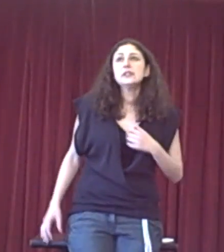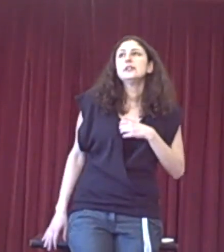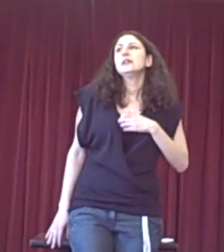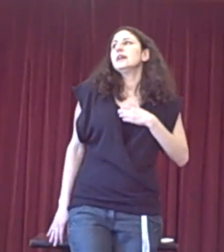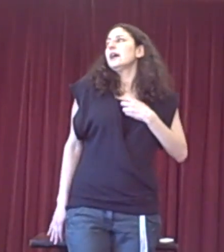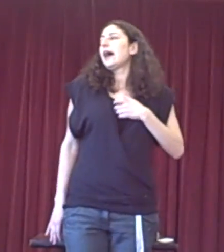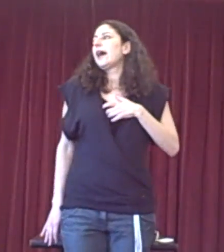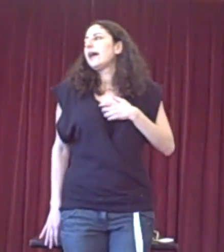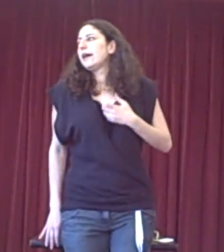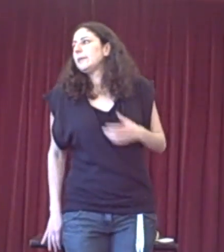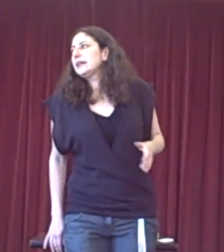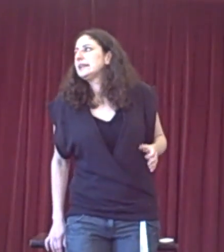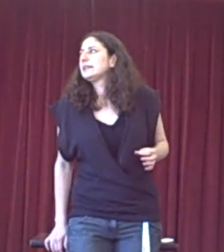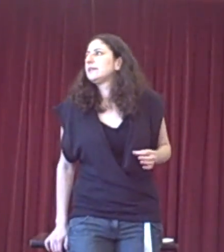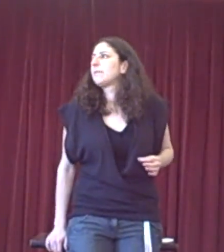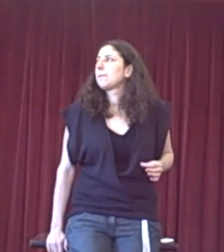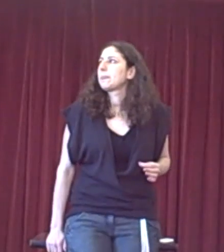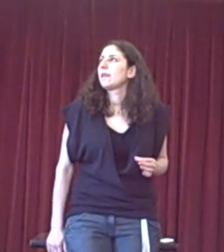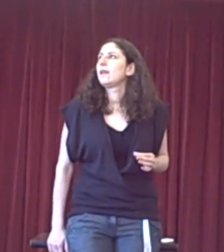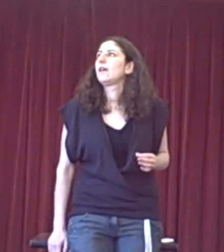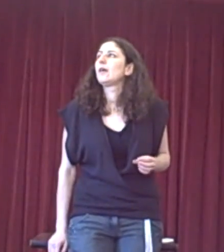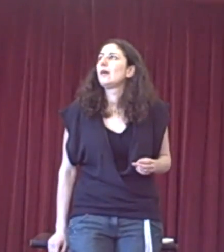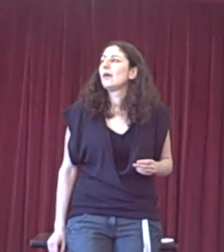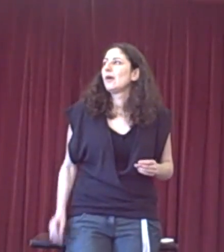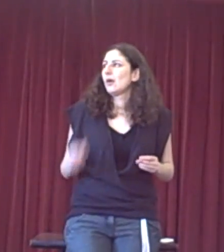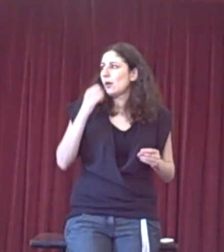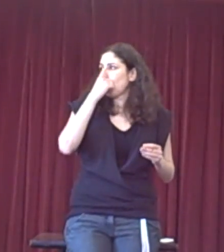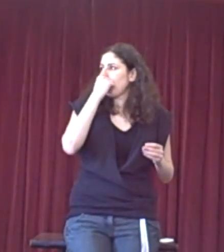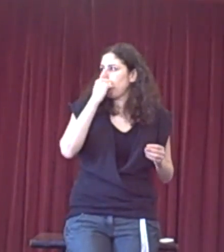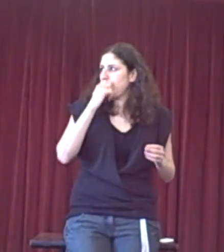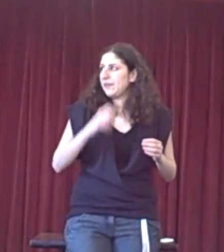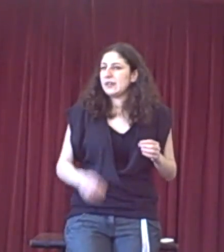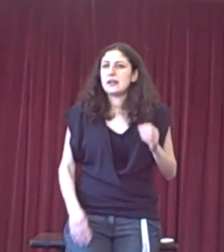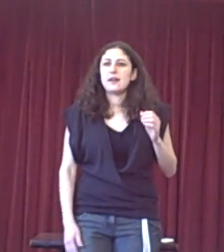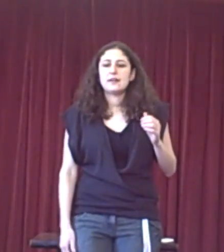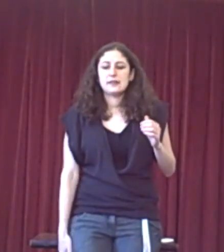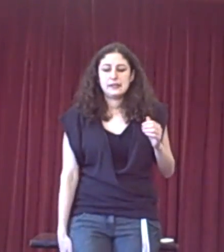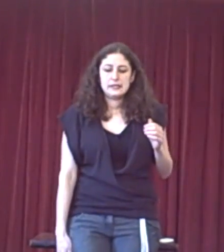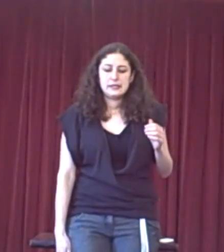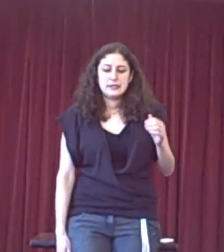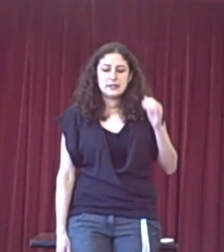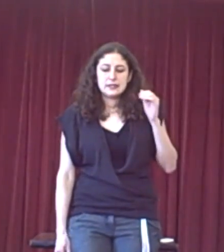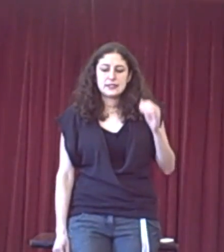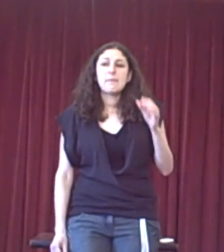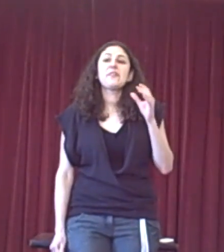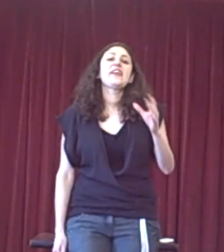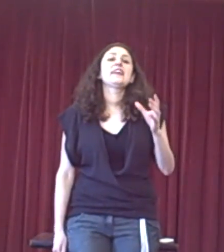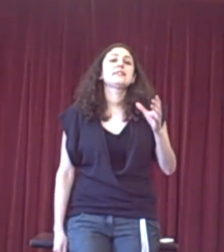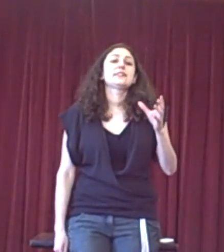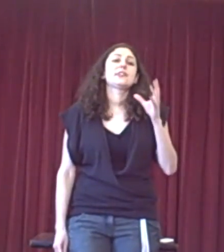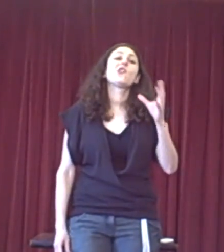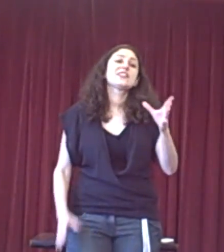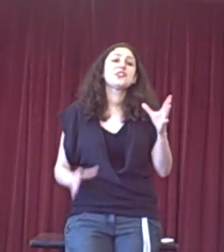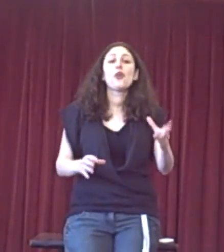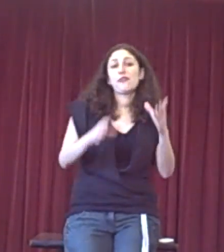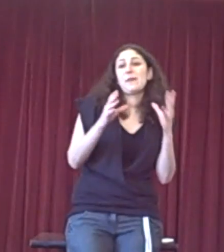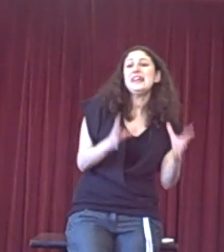some things cost a lot of money,